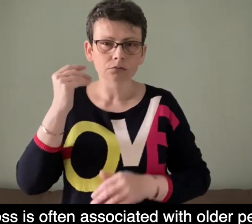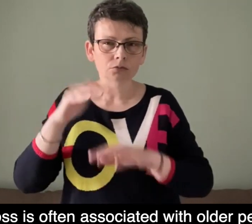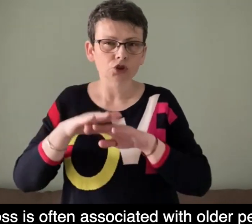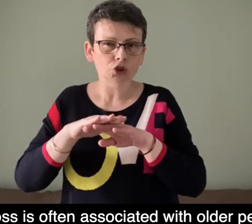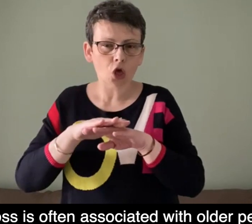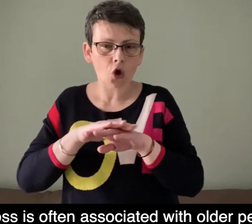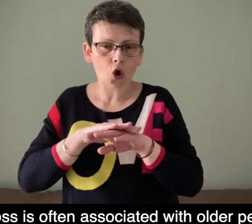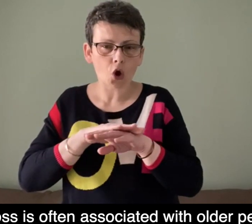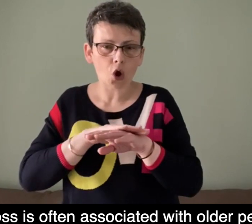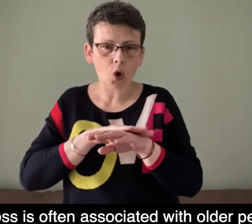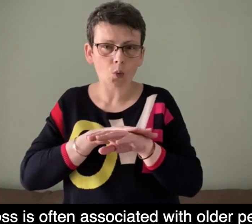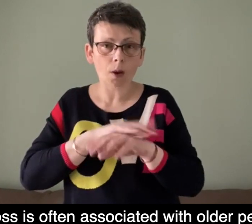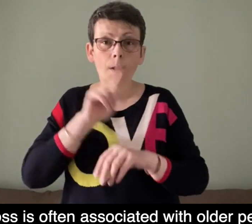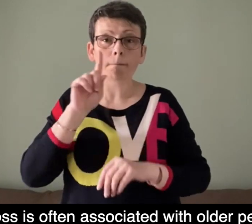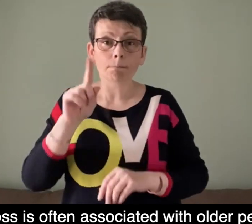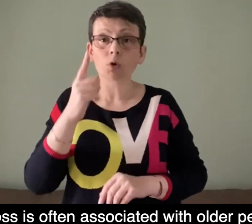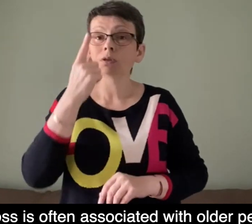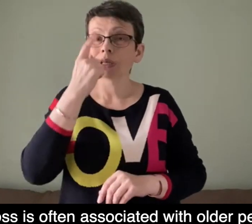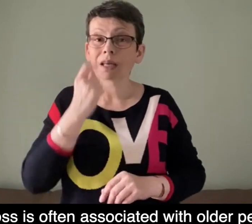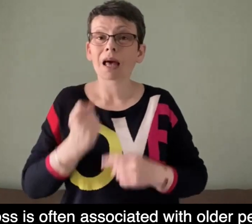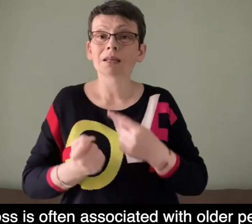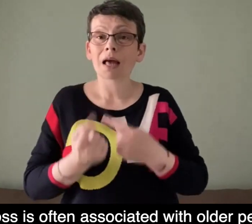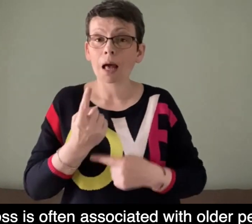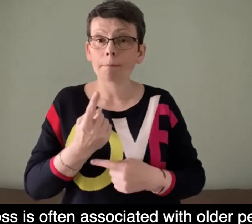but happens at any age, to anyone.